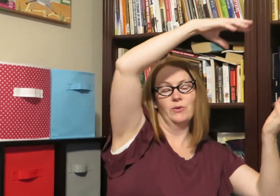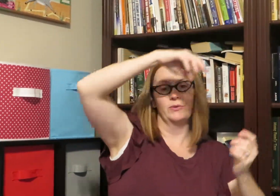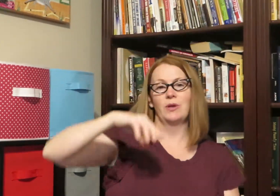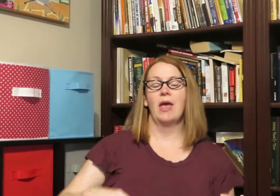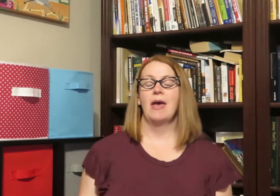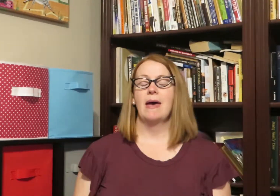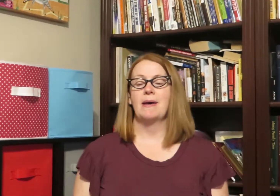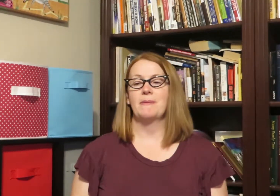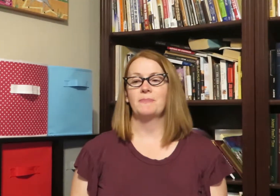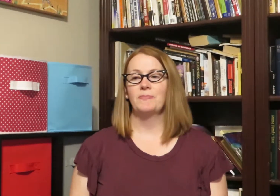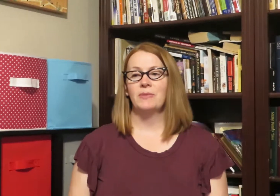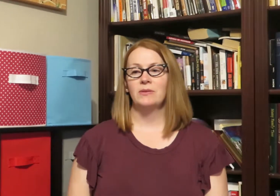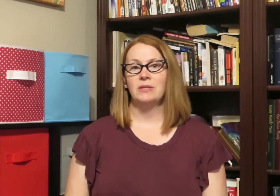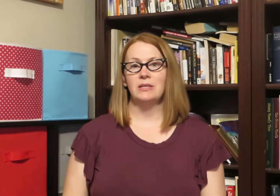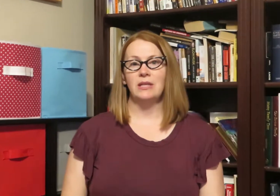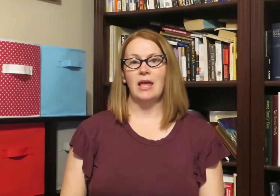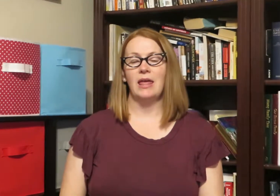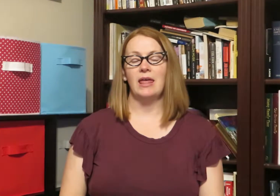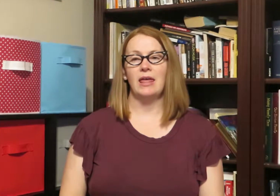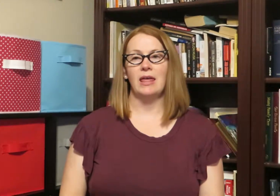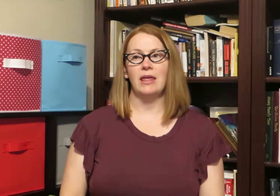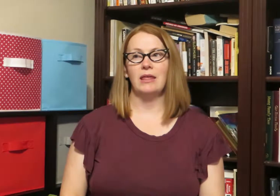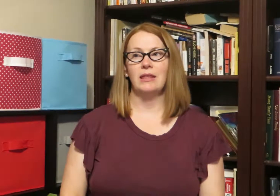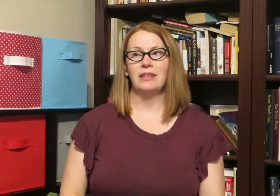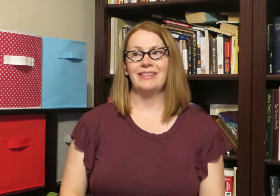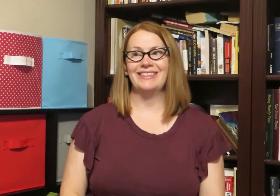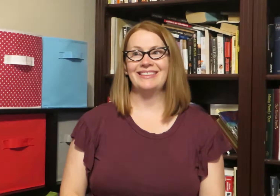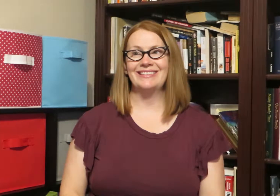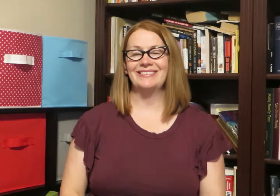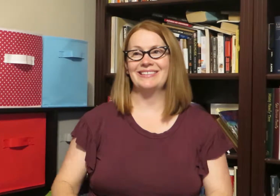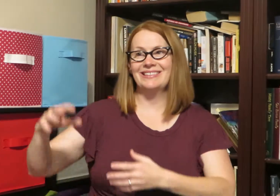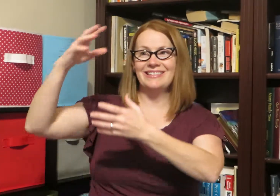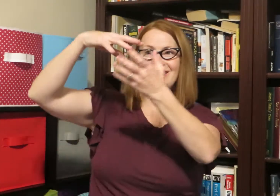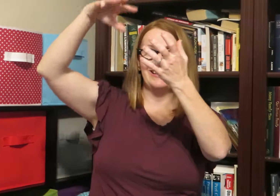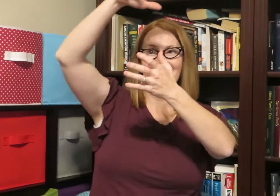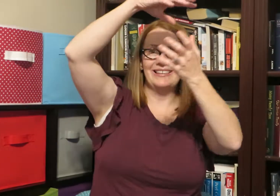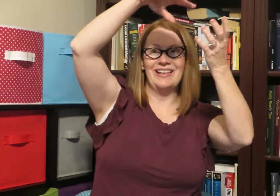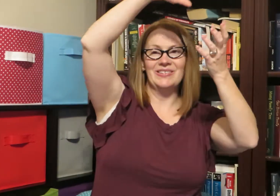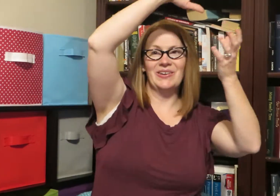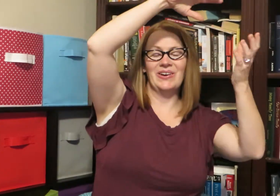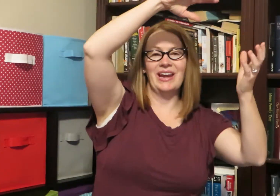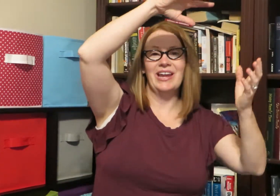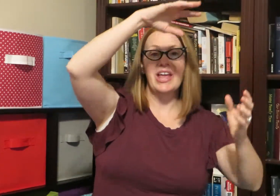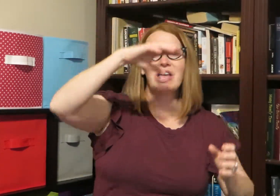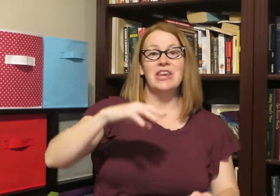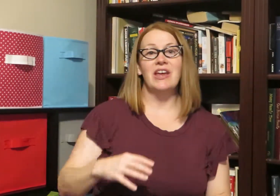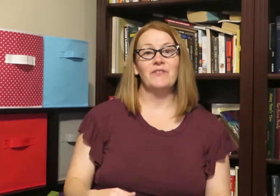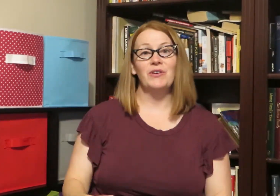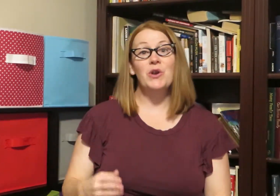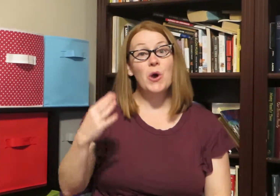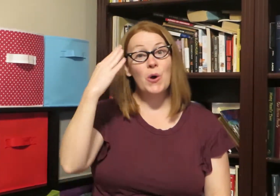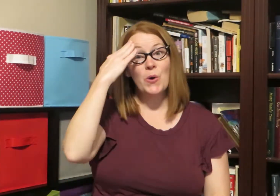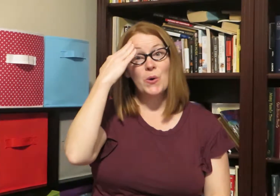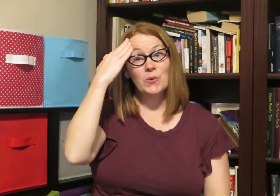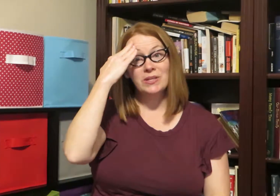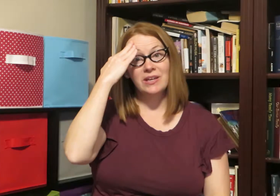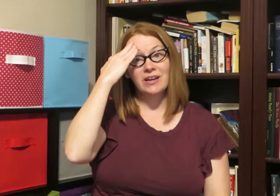that's a great never know dear